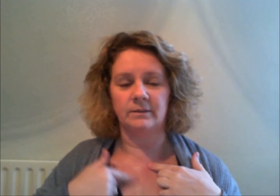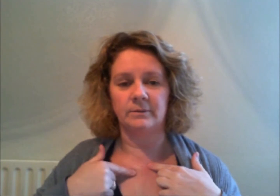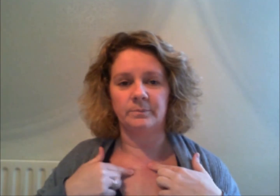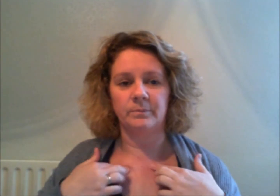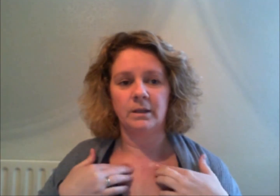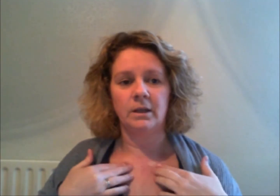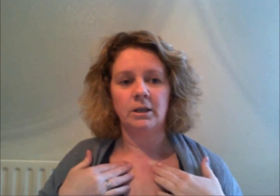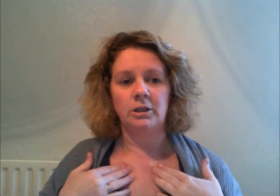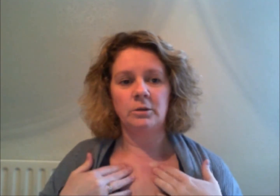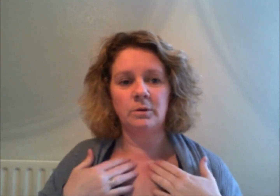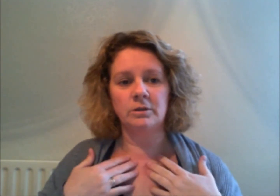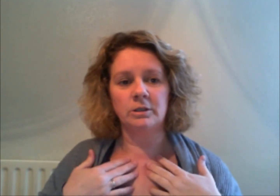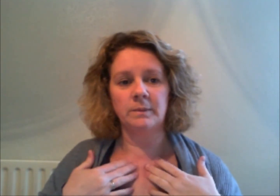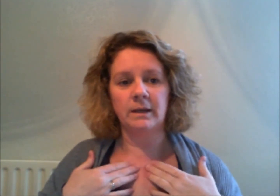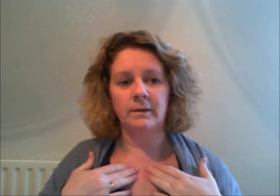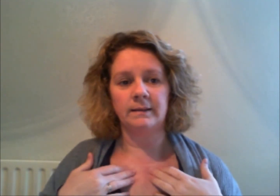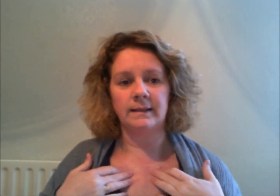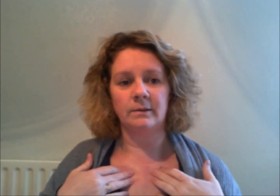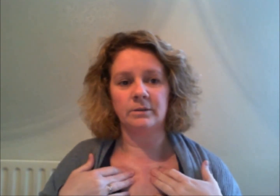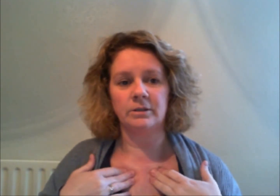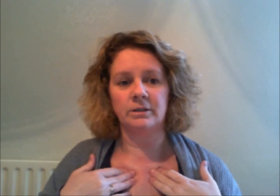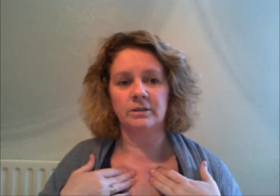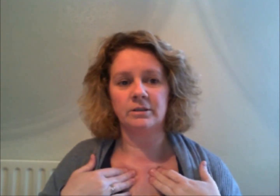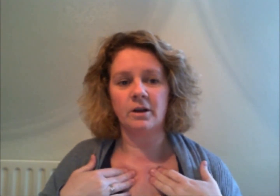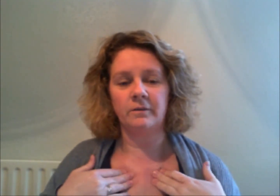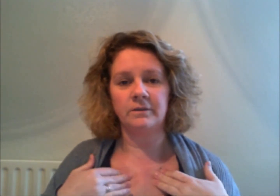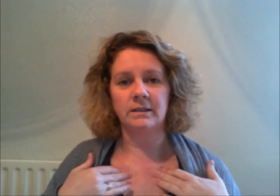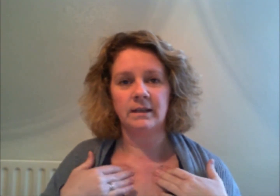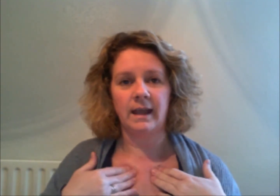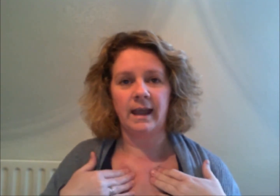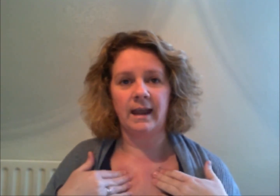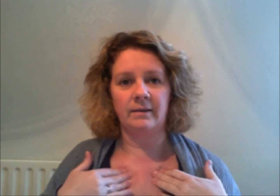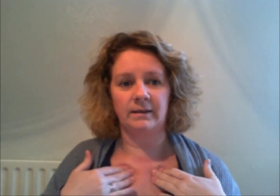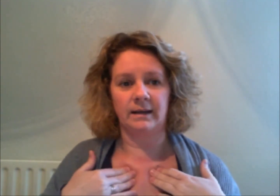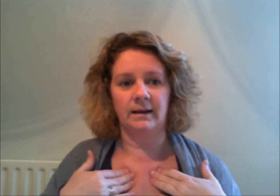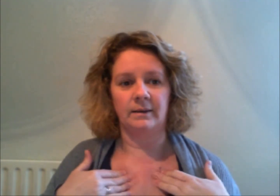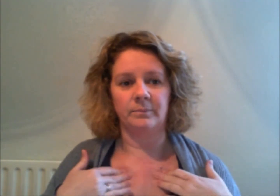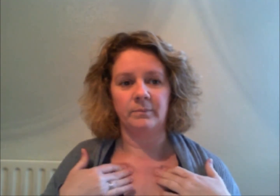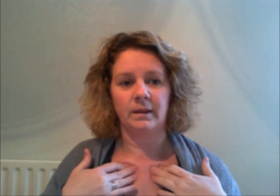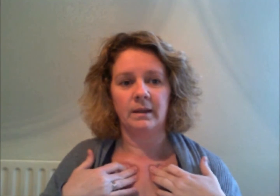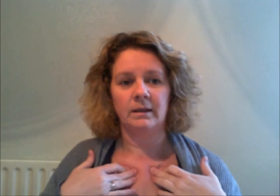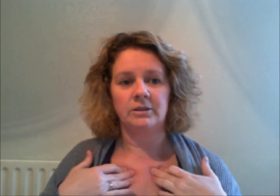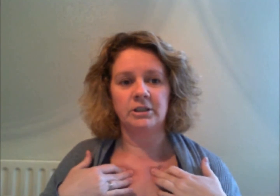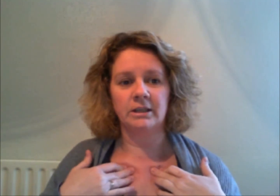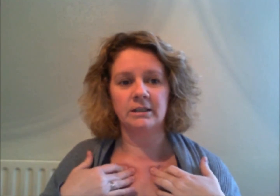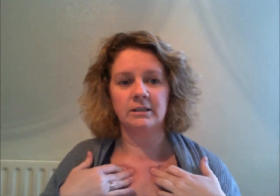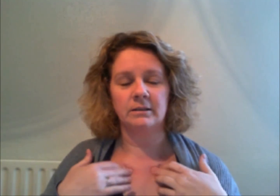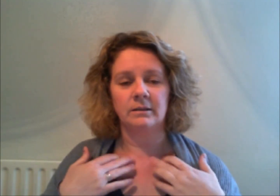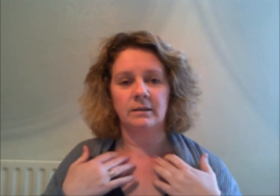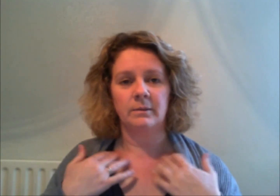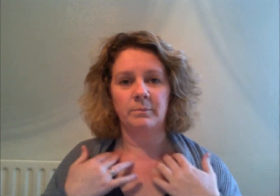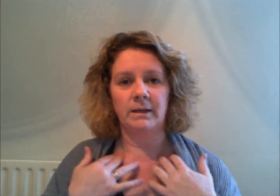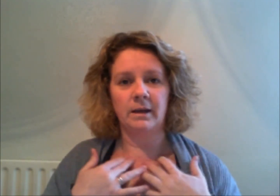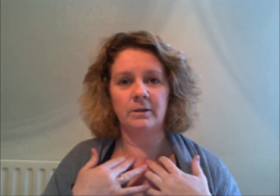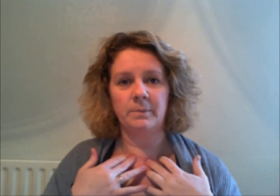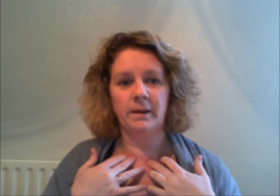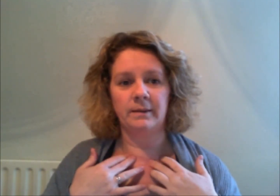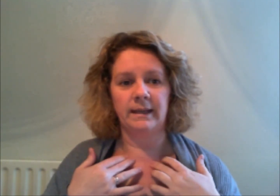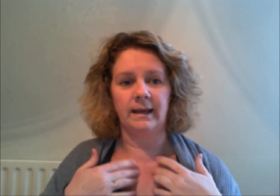you want to be going down to the soft area just below the bone here